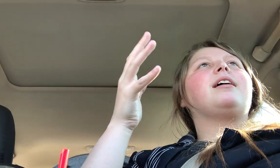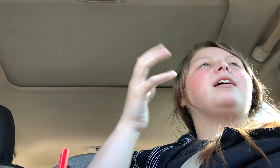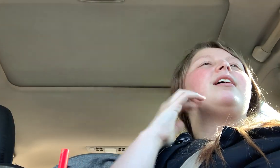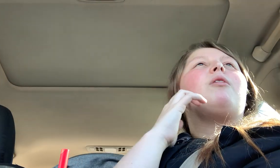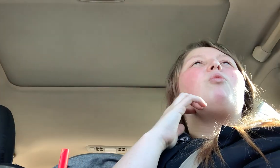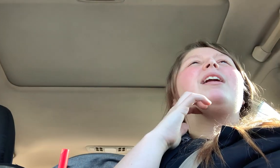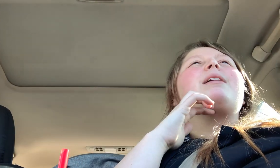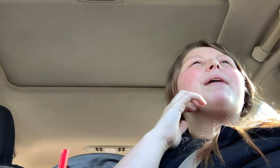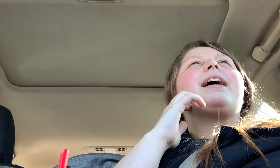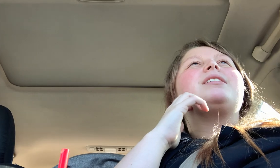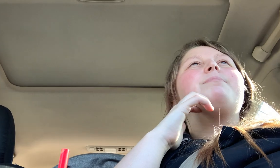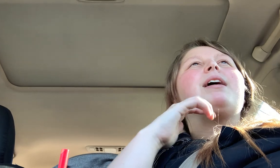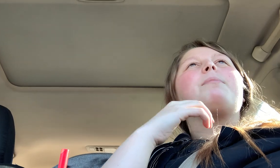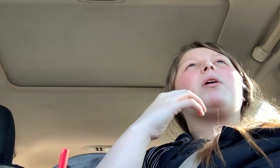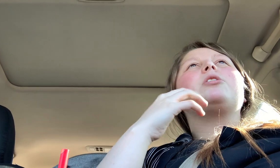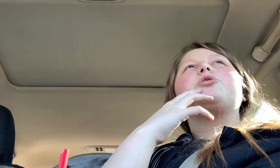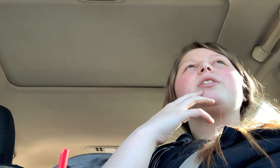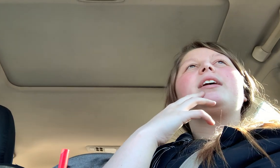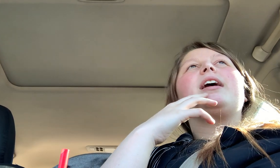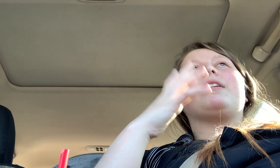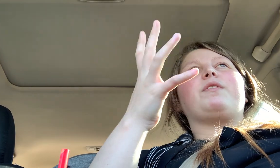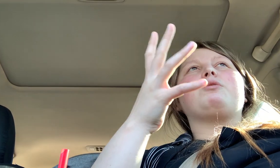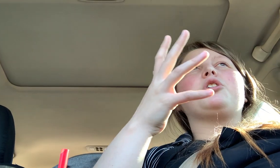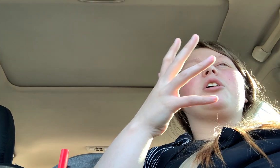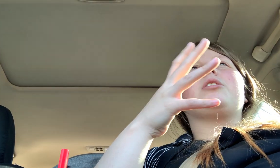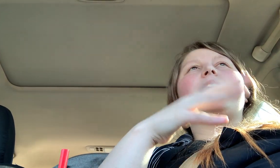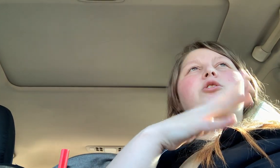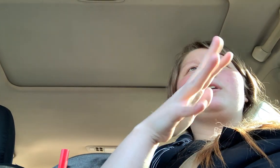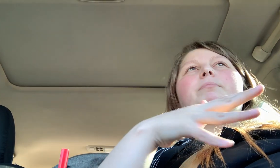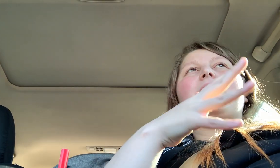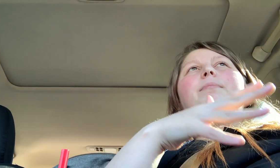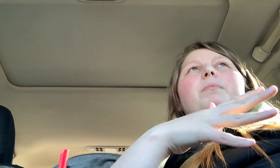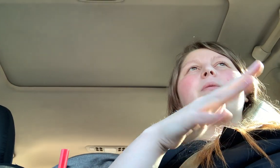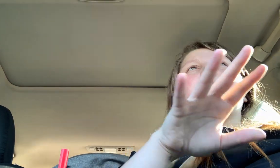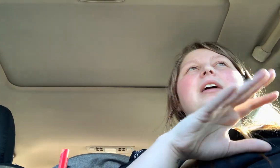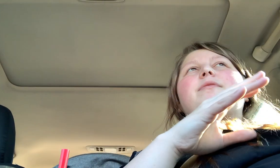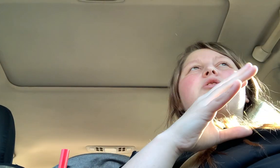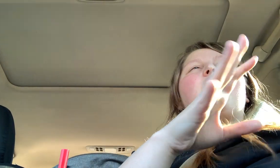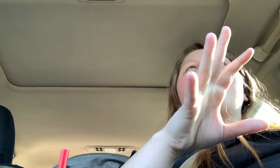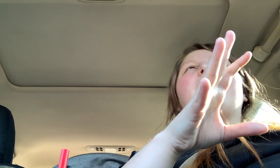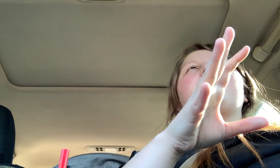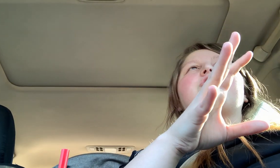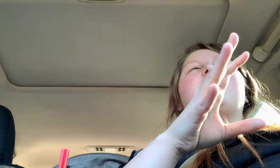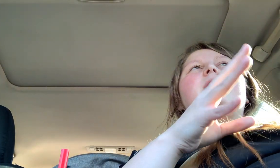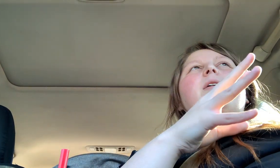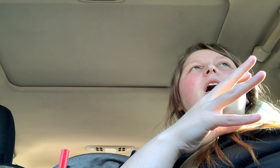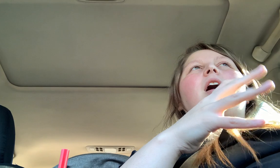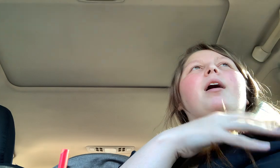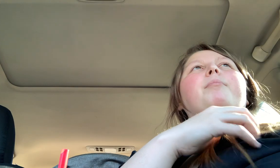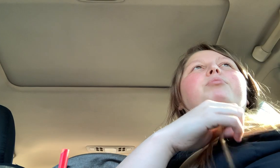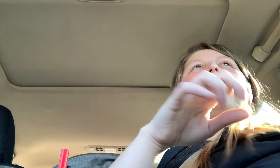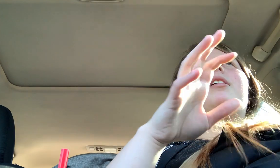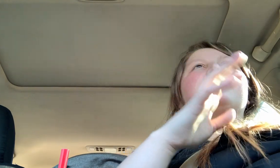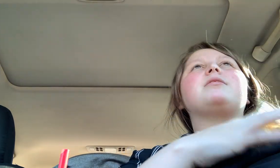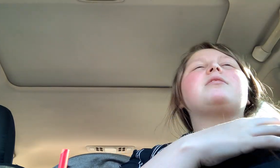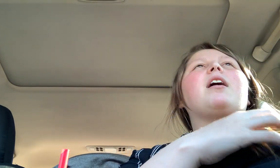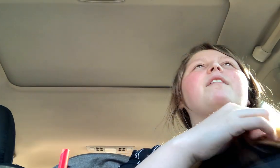want to get back into makeup artistry in the future, like doing makeup on people because I have so much, um, products and stuff,